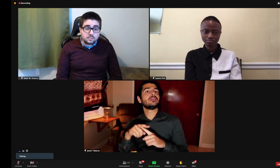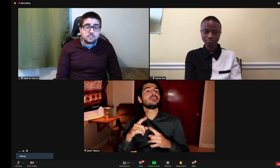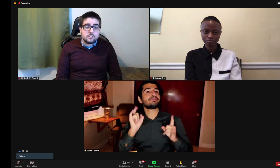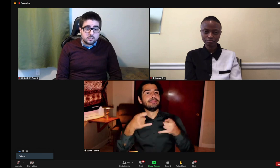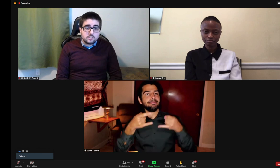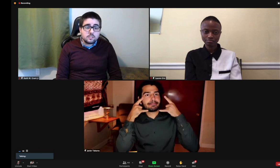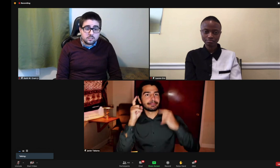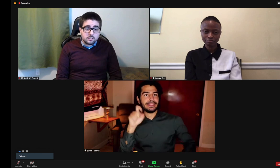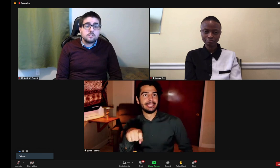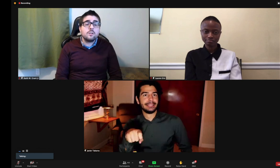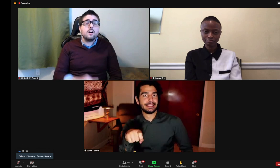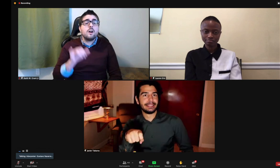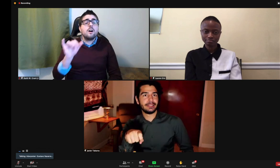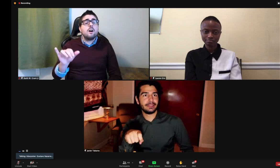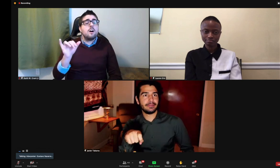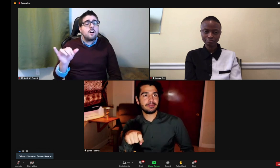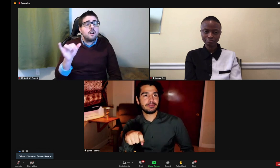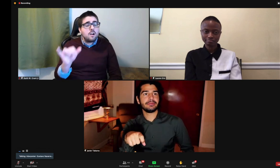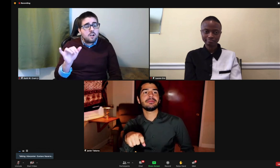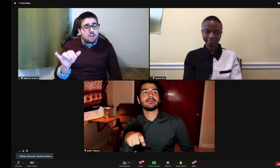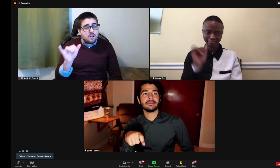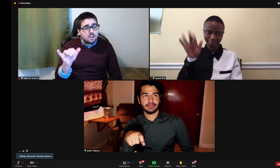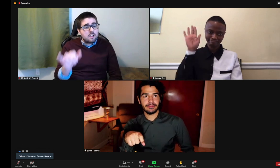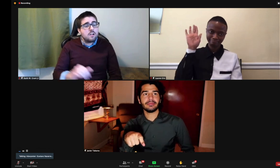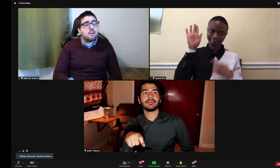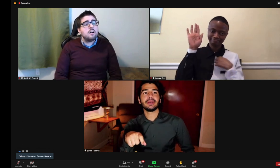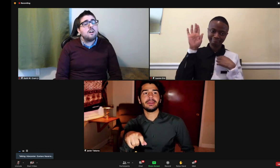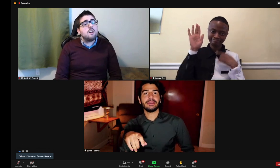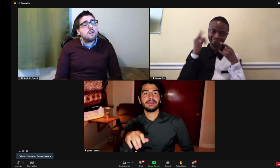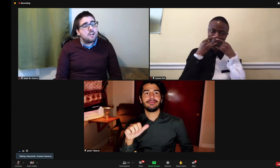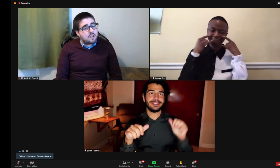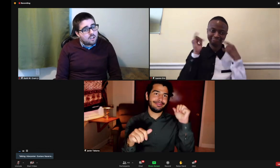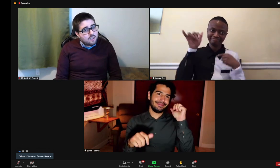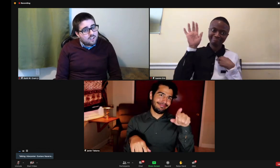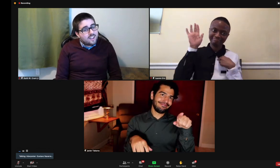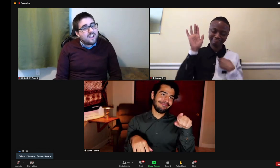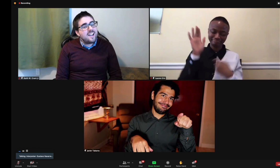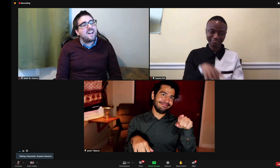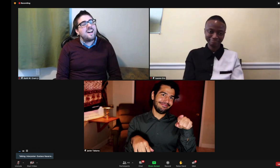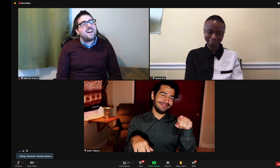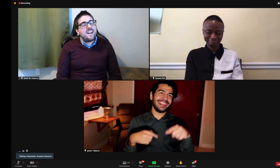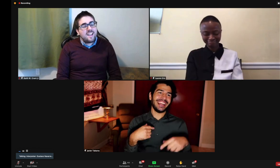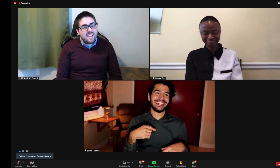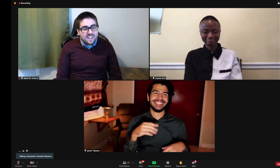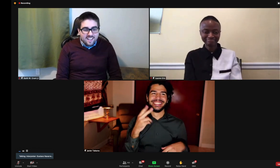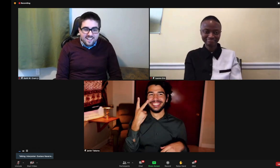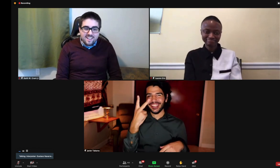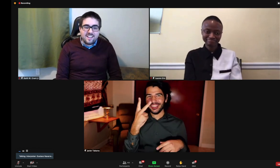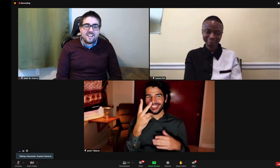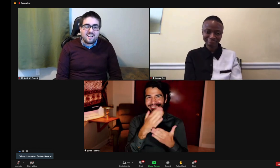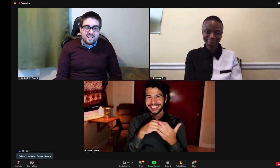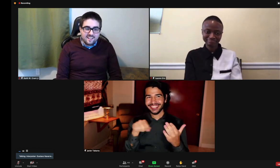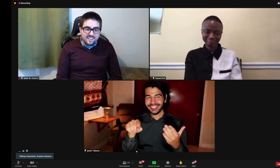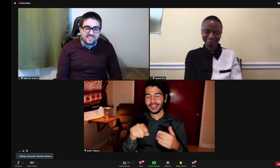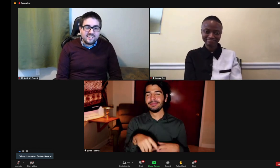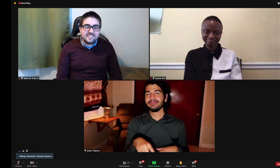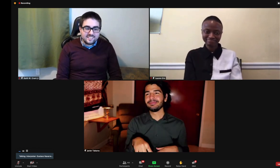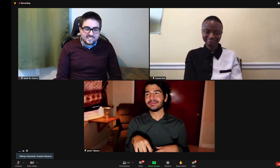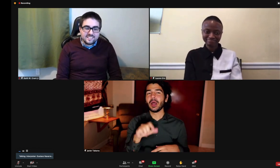And know that while the camera person was filming, they would wear their mask while the talent would take off their mask. the camera